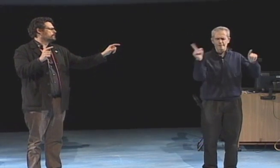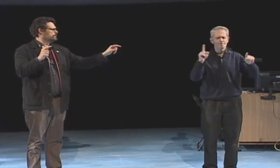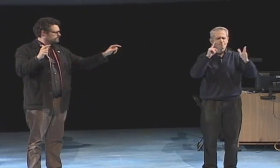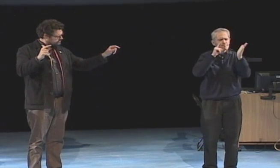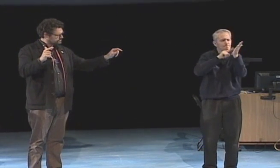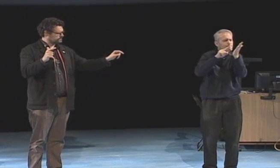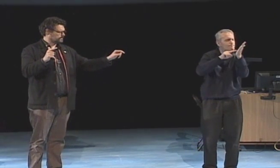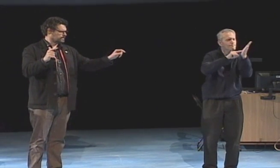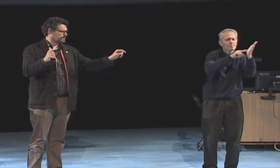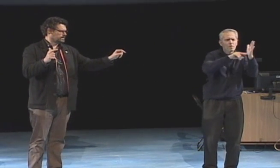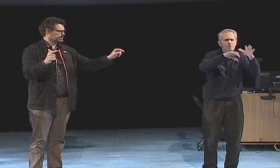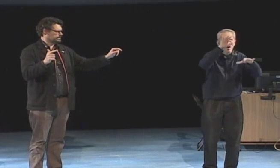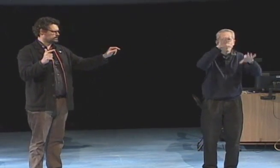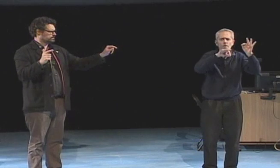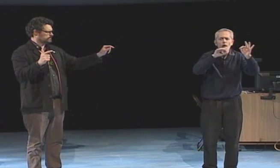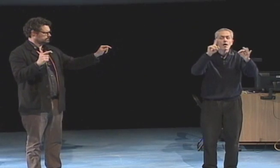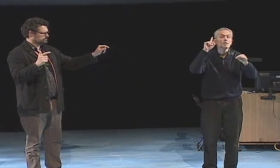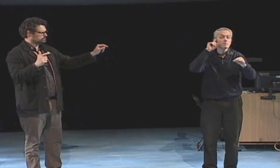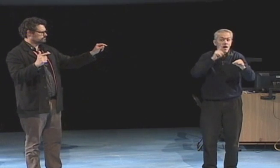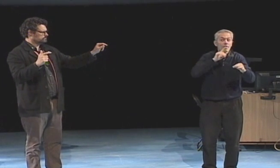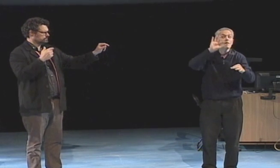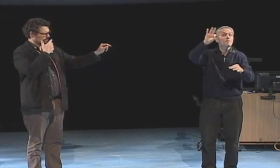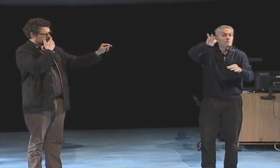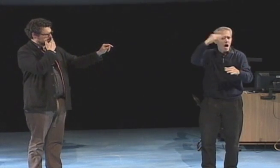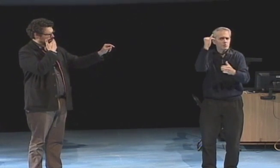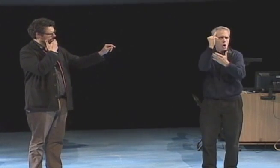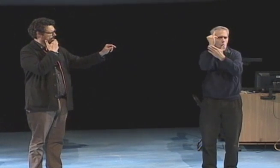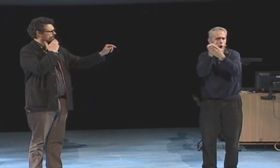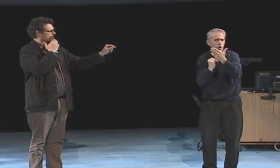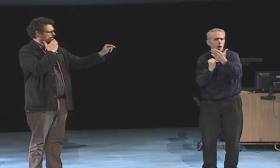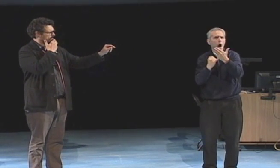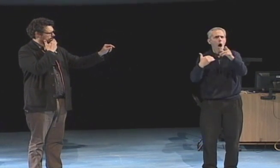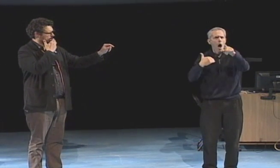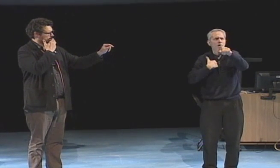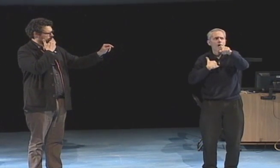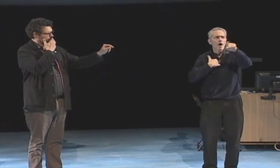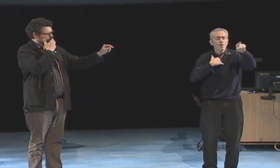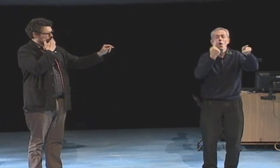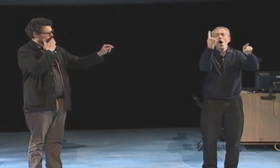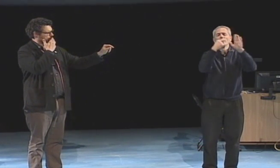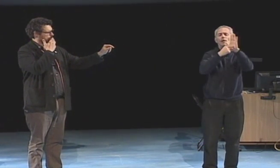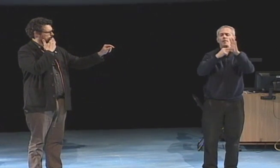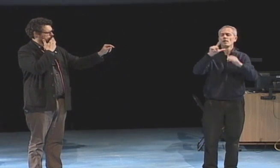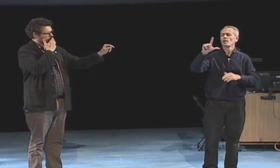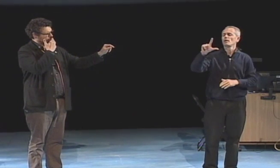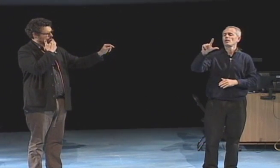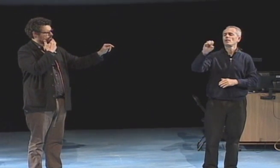so I knew I wasn't alone I knew there were other fellow travelers out there